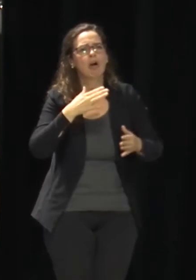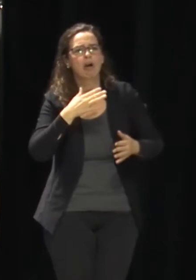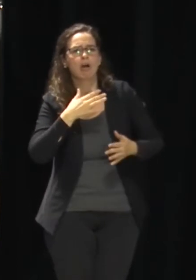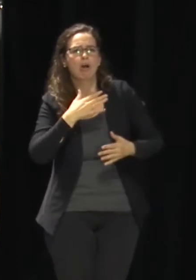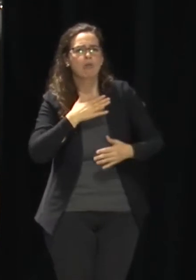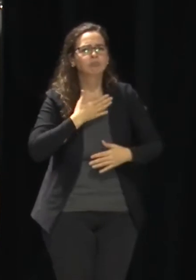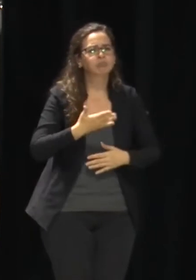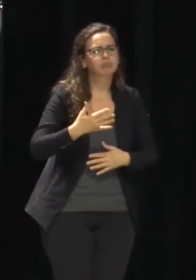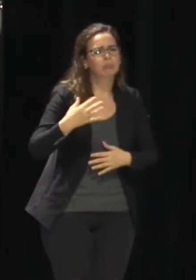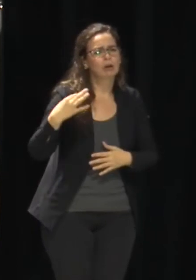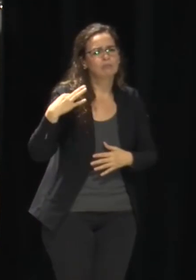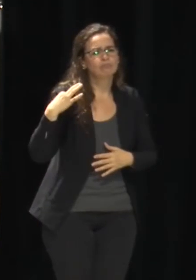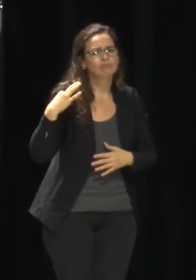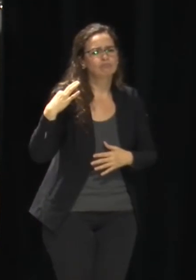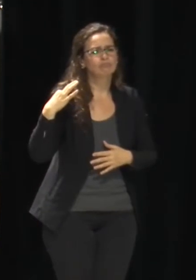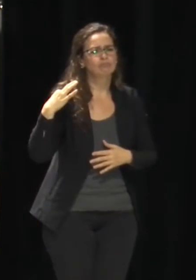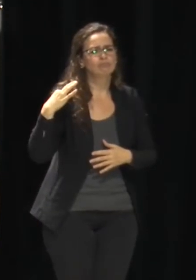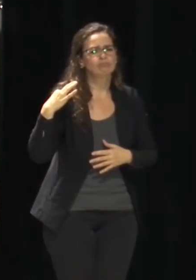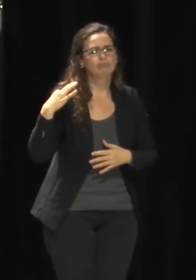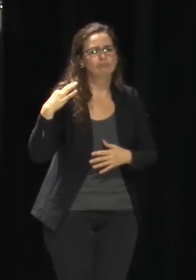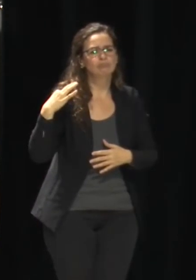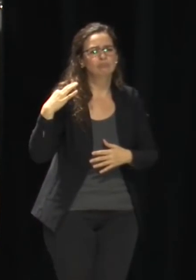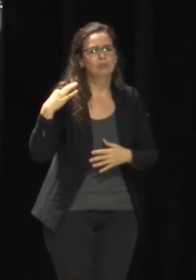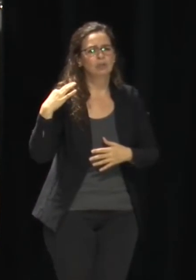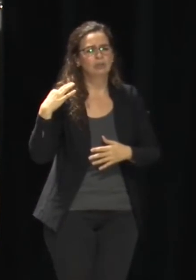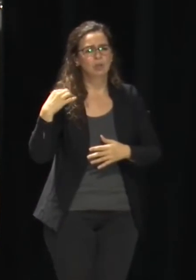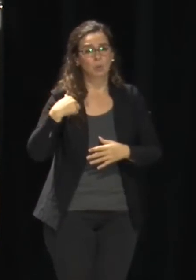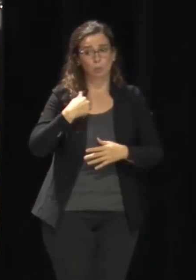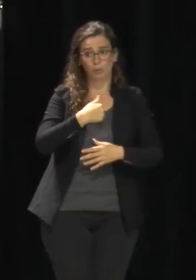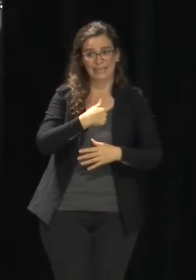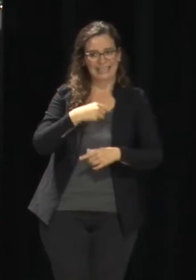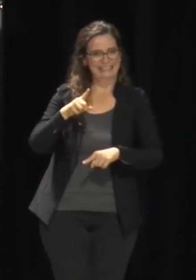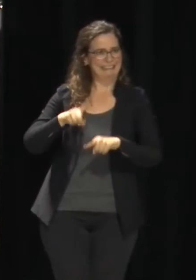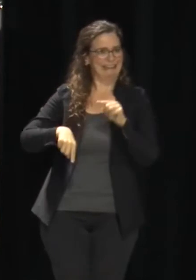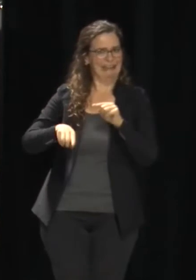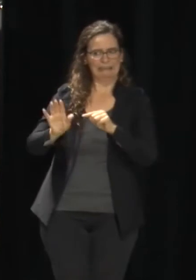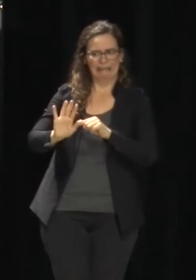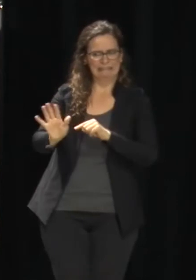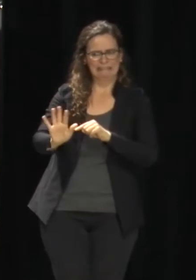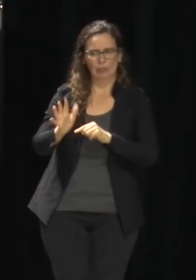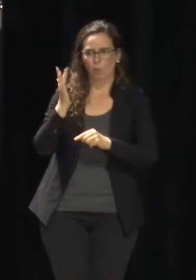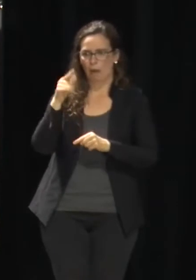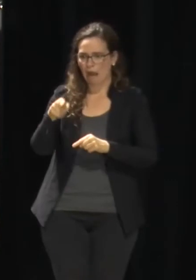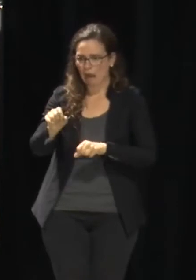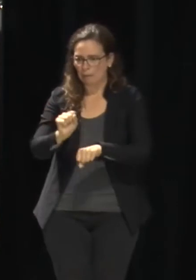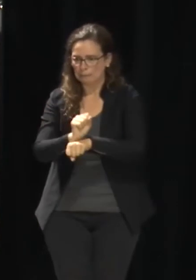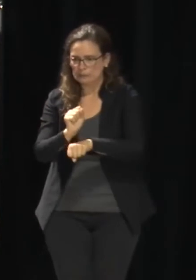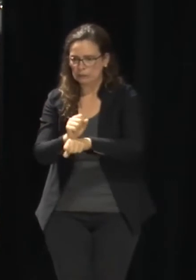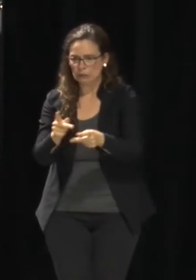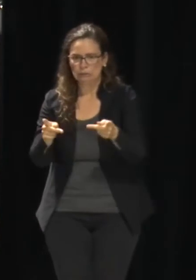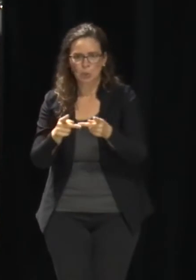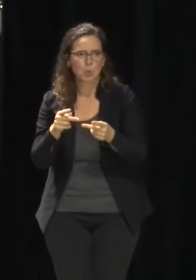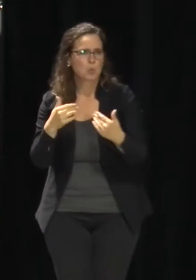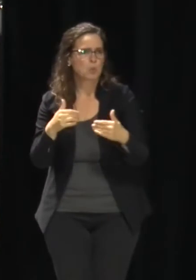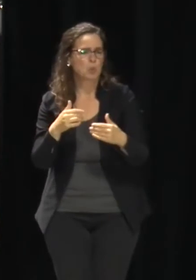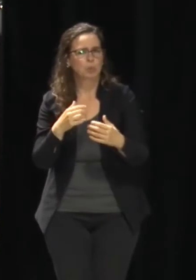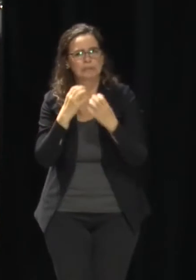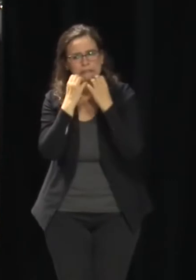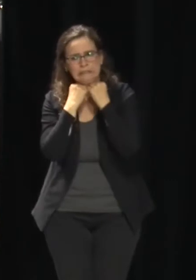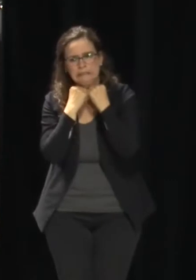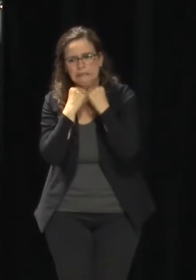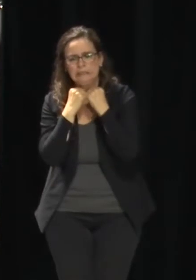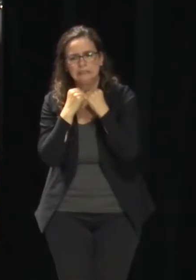– you know, that's part of it. I think the first 11 we agreed to. But it really depends on